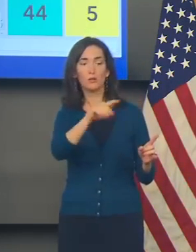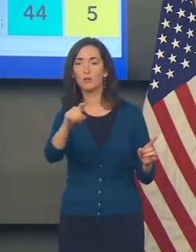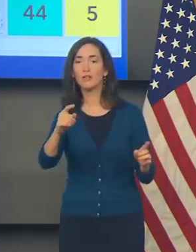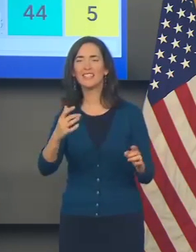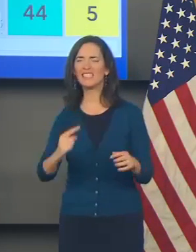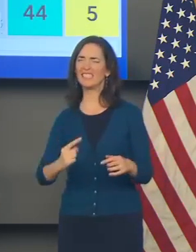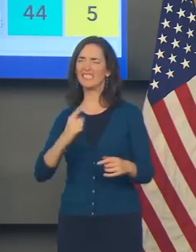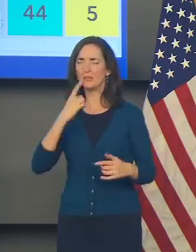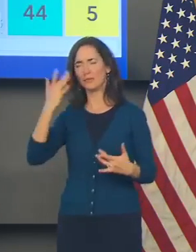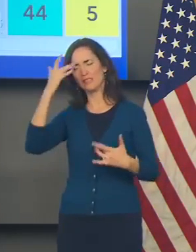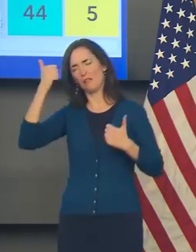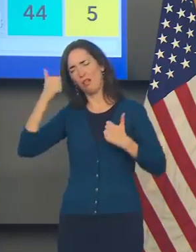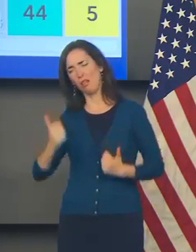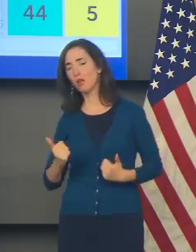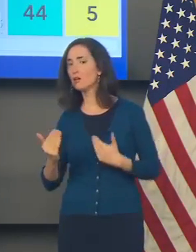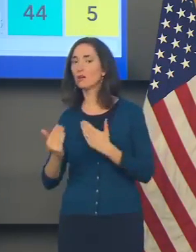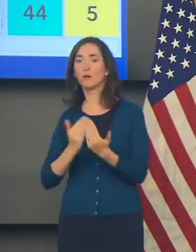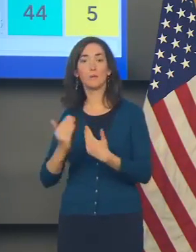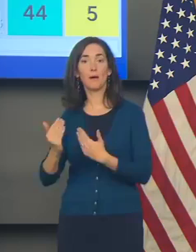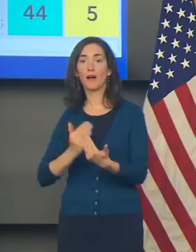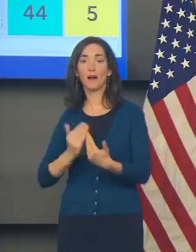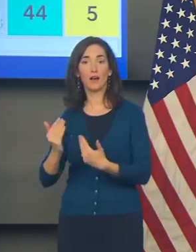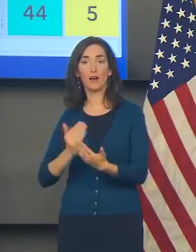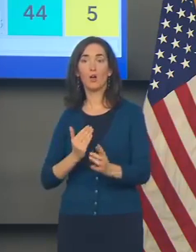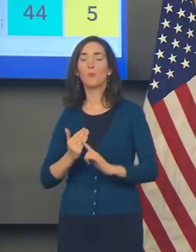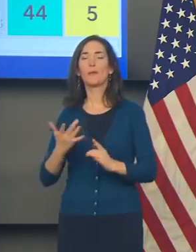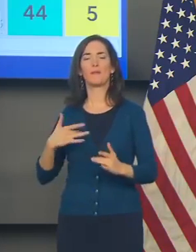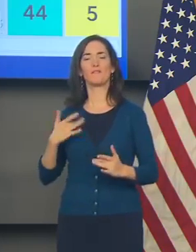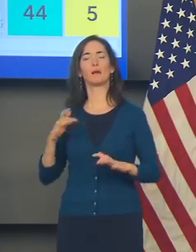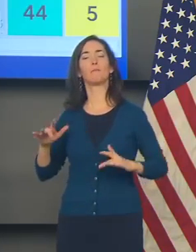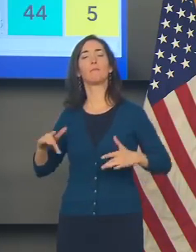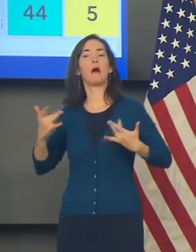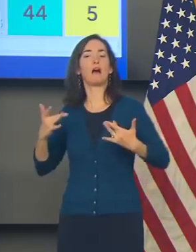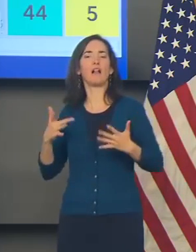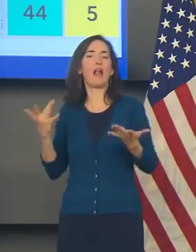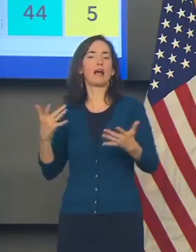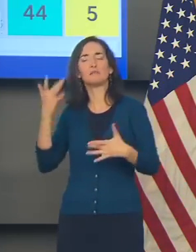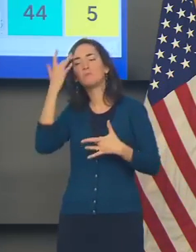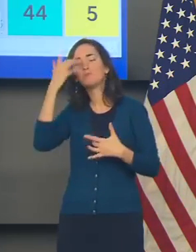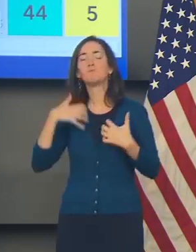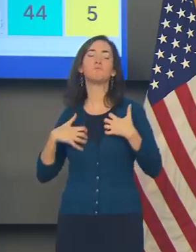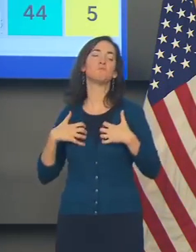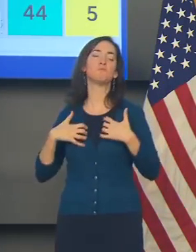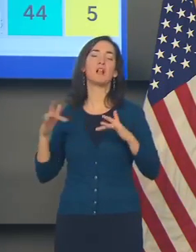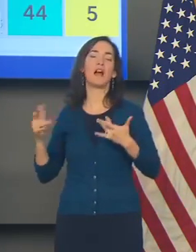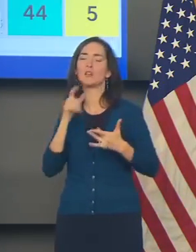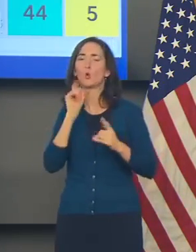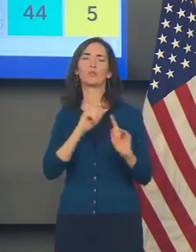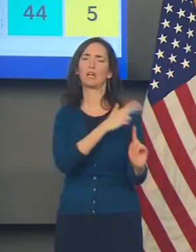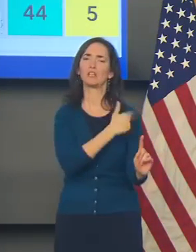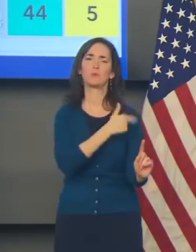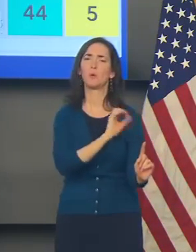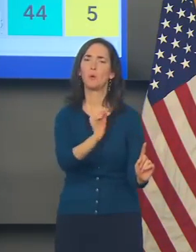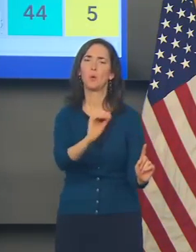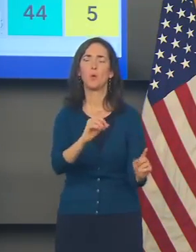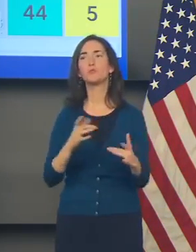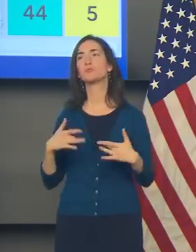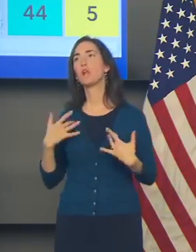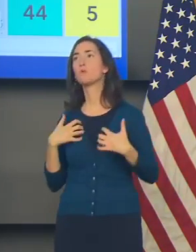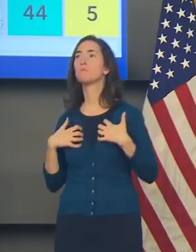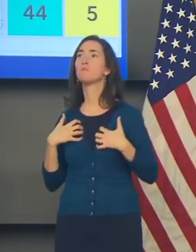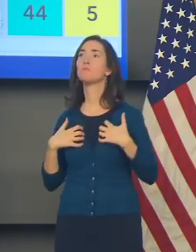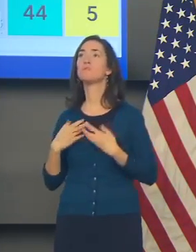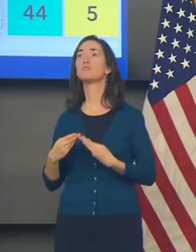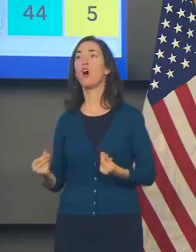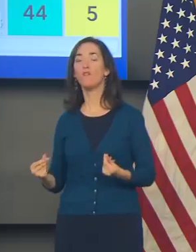severe case of the disease themselves, it can be a mild case and doesn't require hospitalization or much treatment at all,